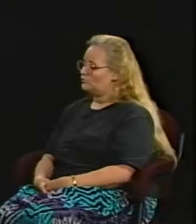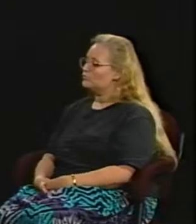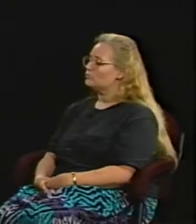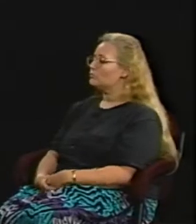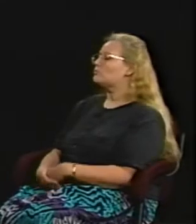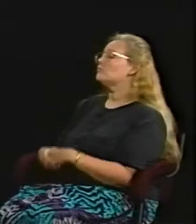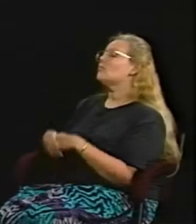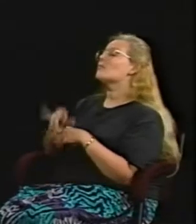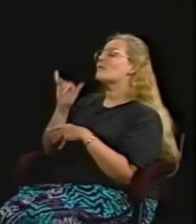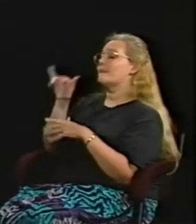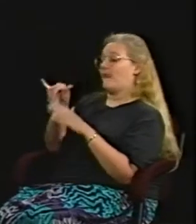the restroom? How